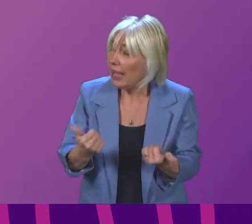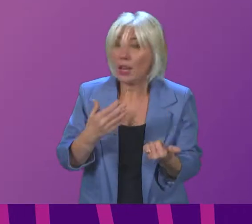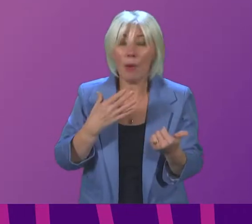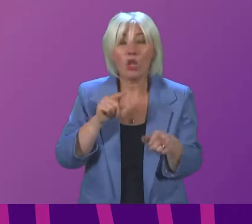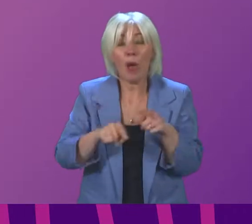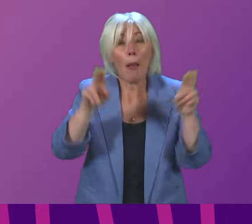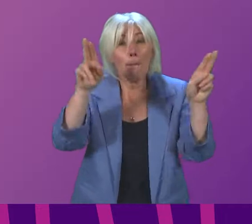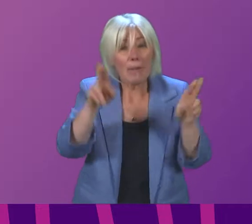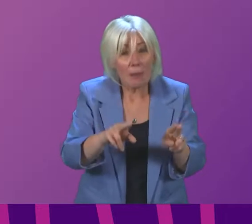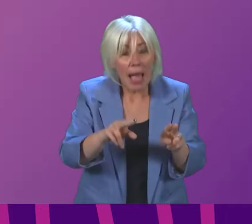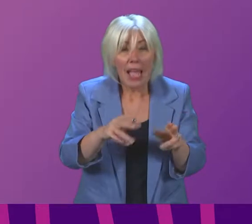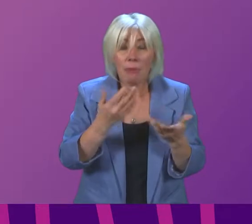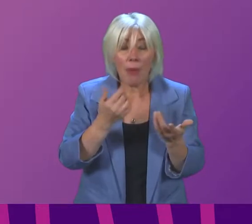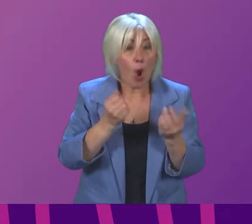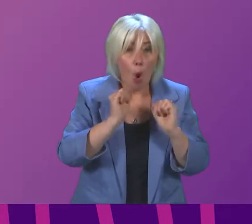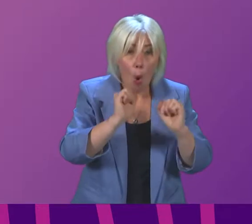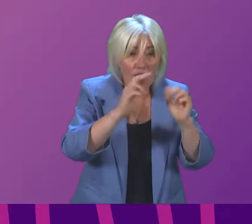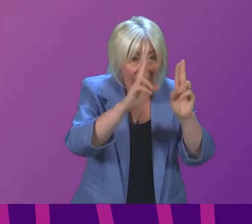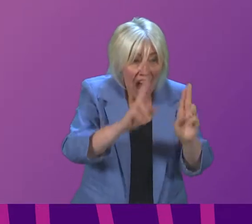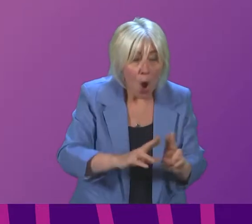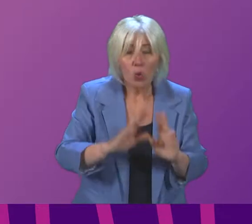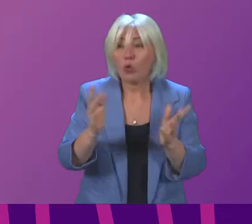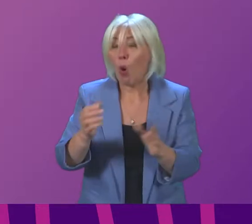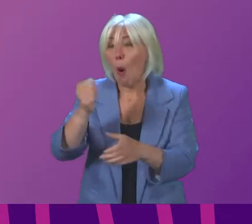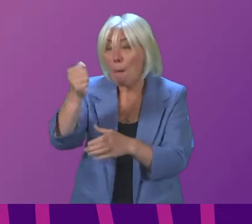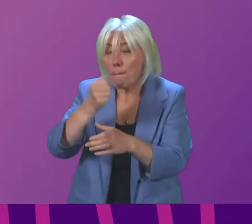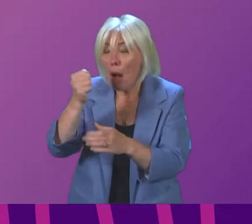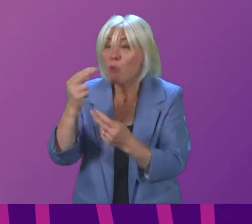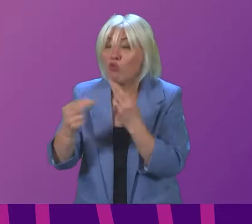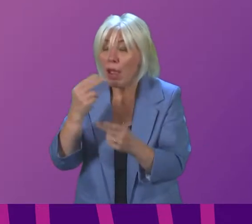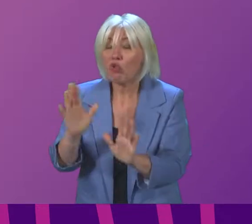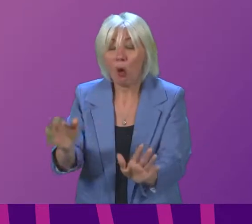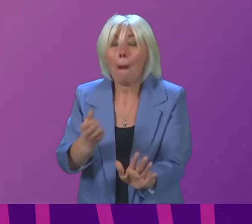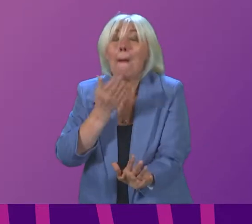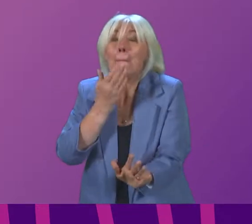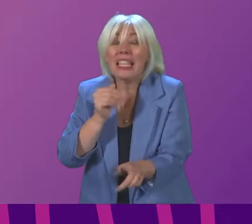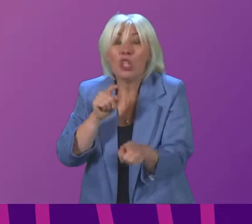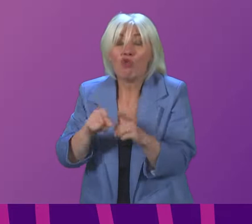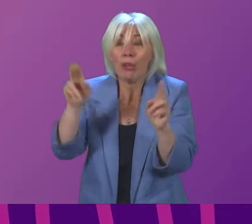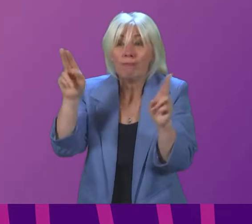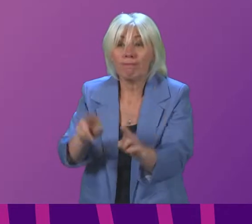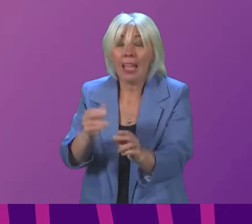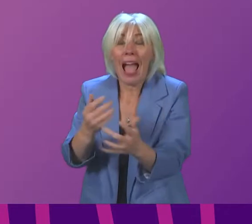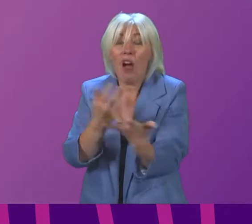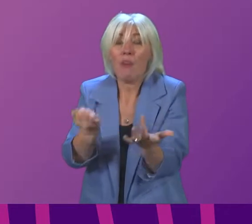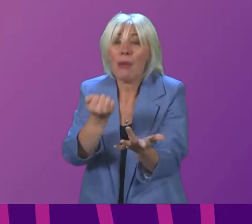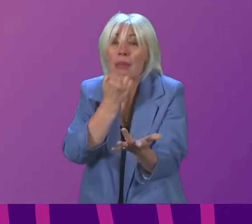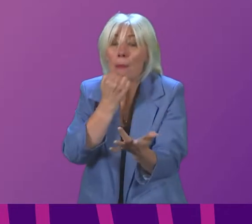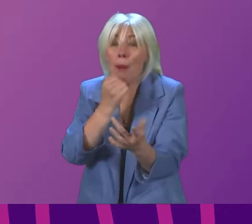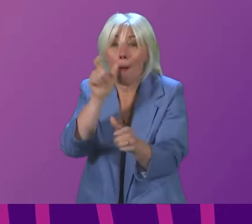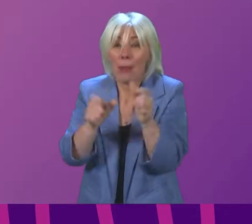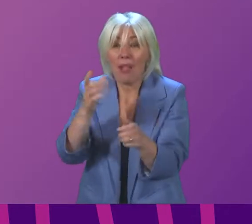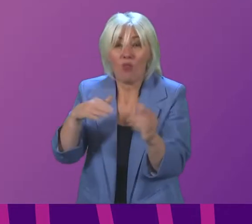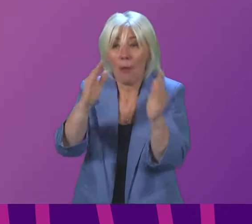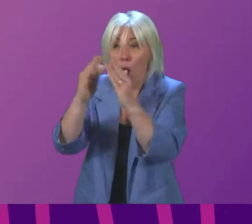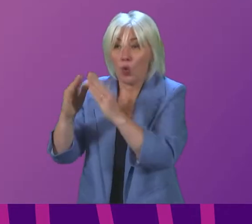you are doing that whether that is in your own home or in hospitality try to limit the households that are in your group to a maximum of three